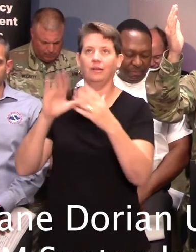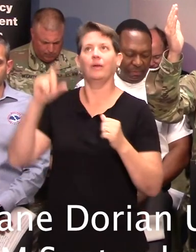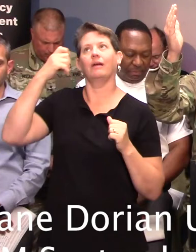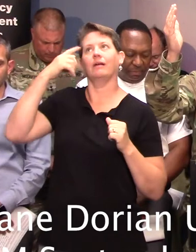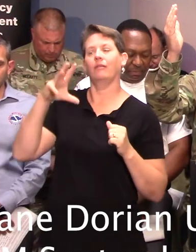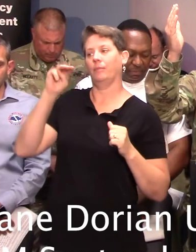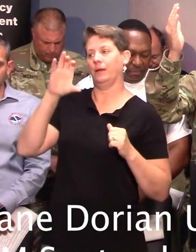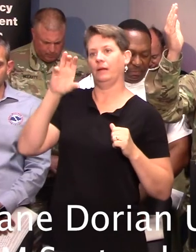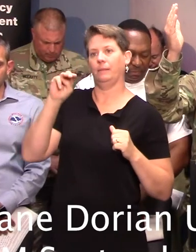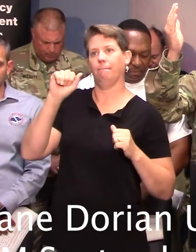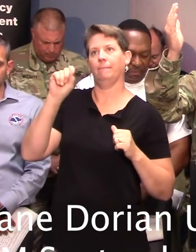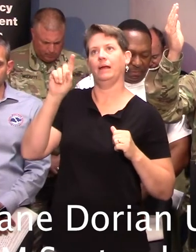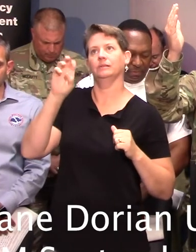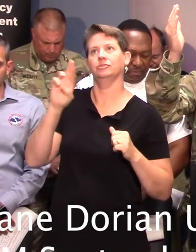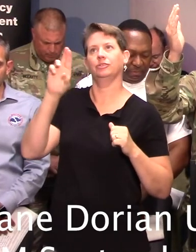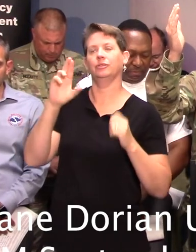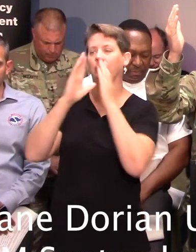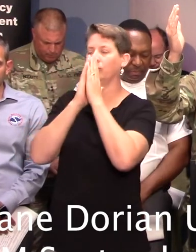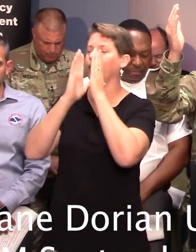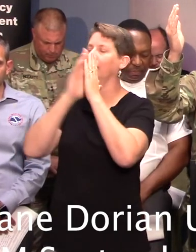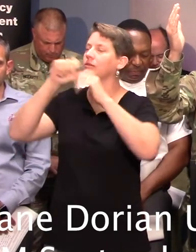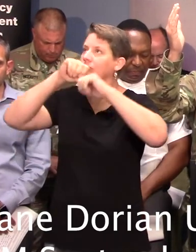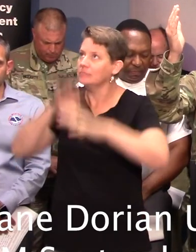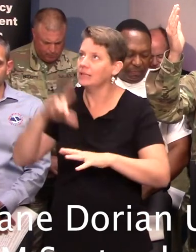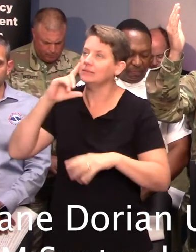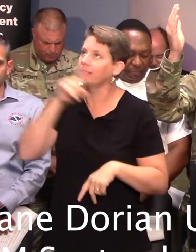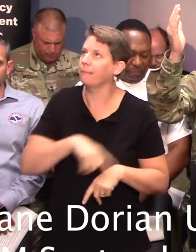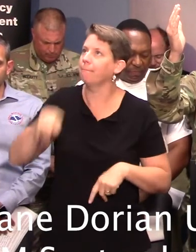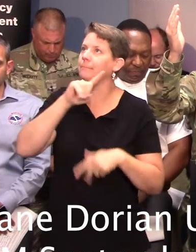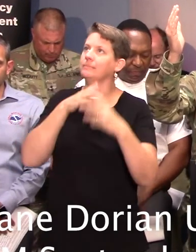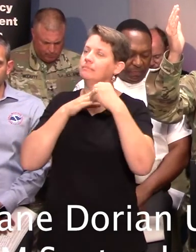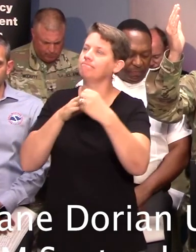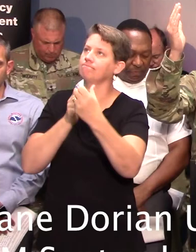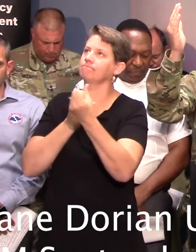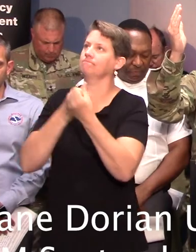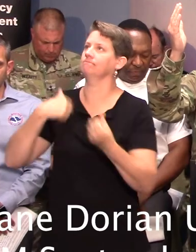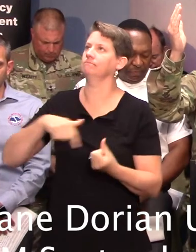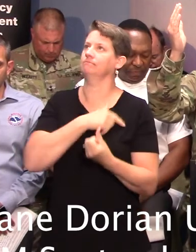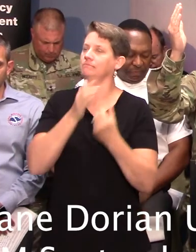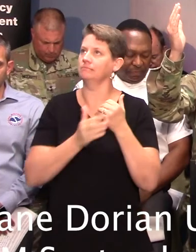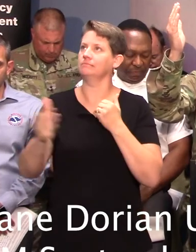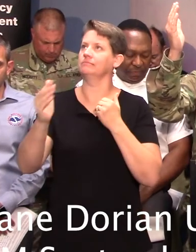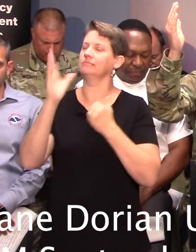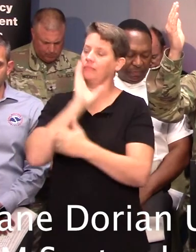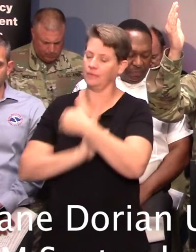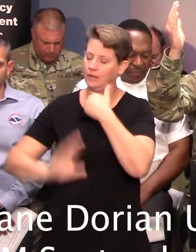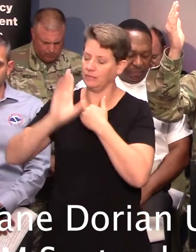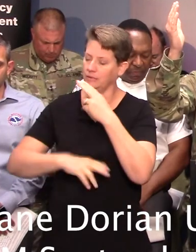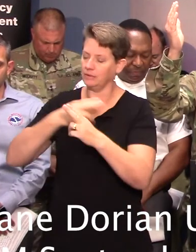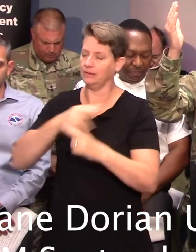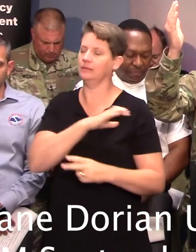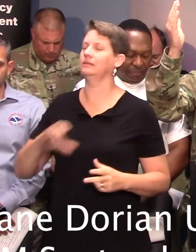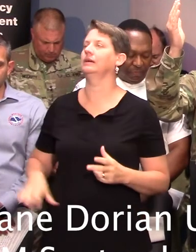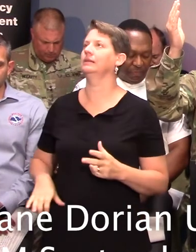McMaster, and pray and ask your blessing and your wisdom on them as they lead and support us in these things. For I humbly ask it in the name